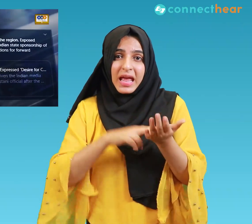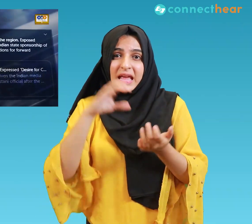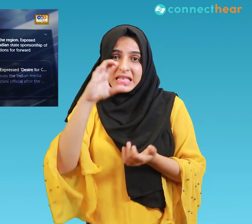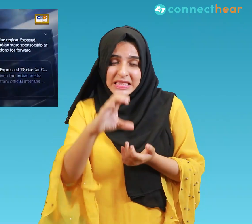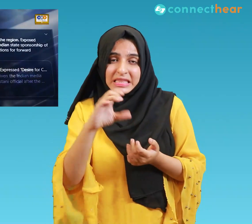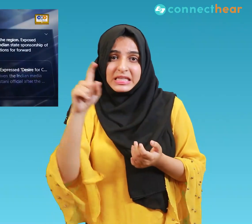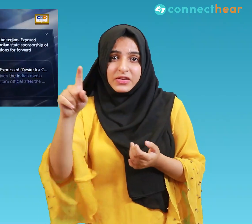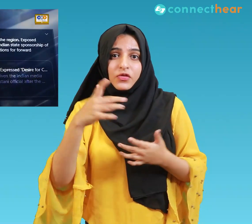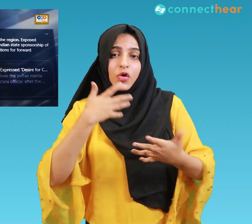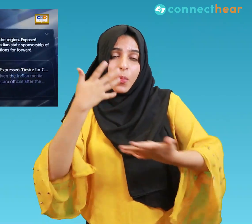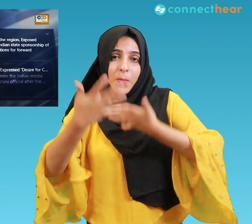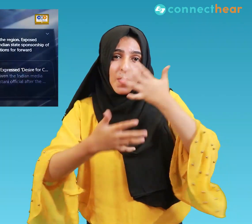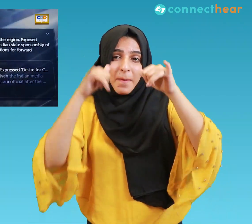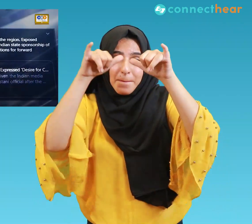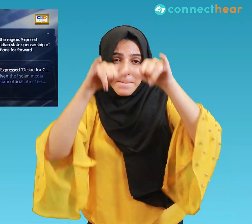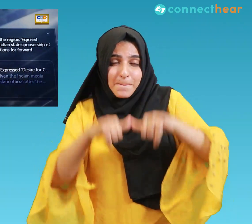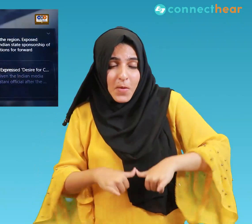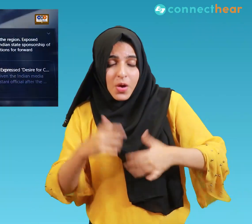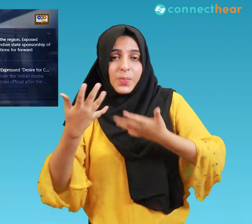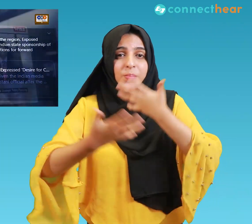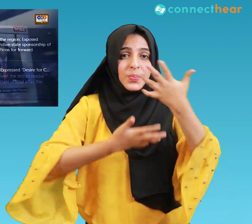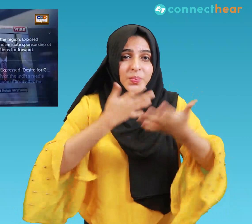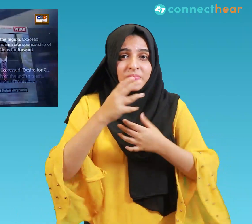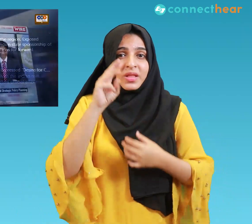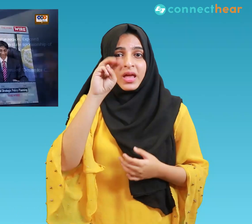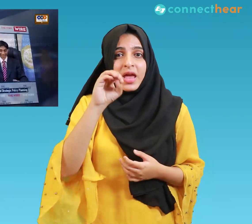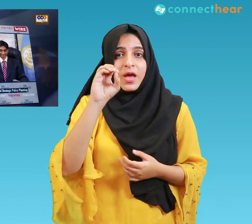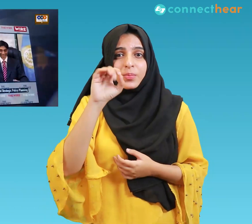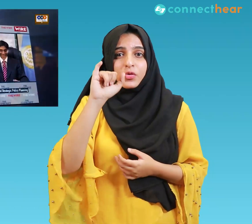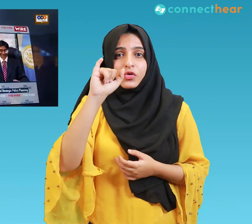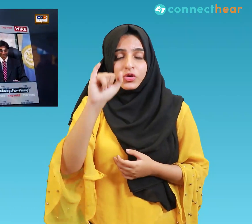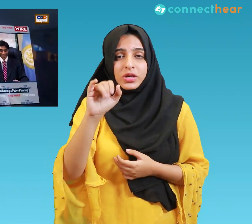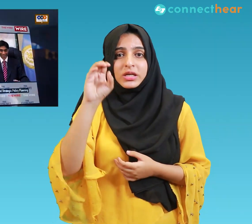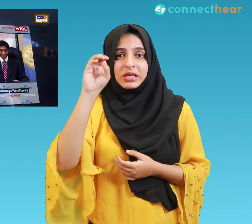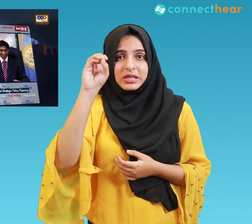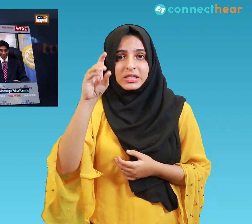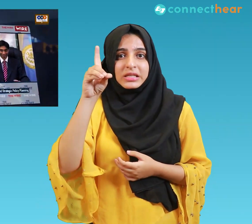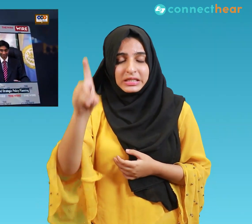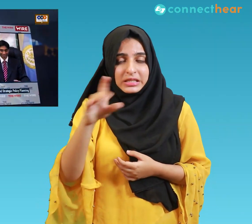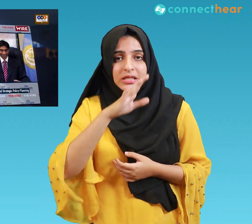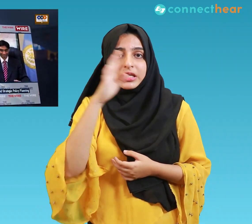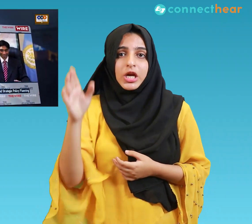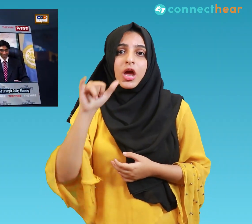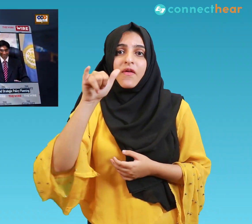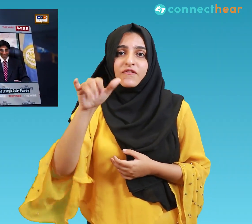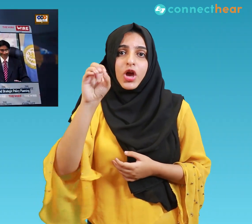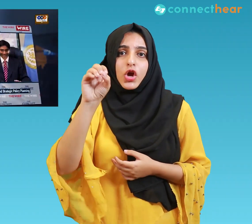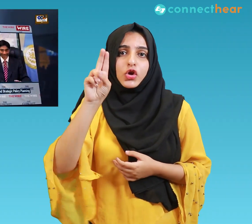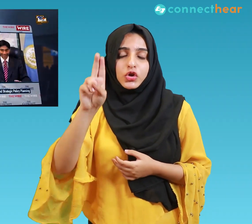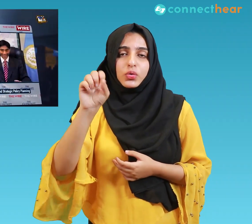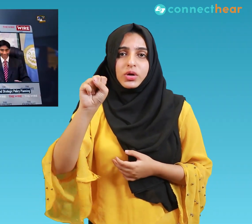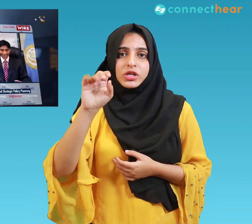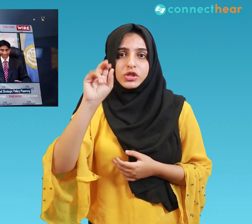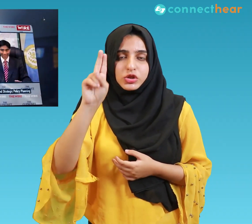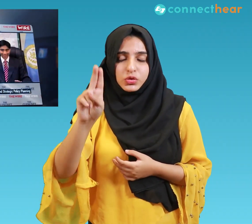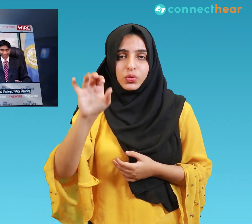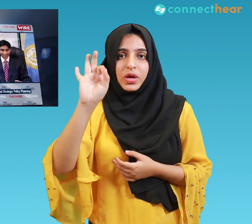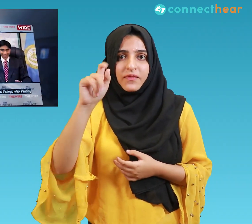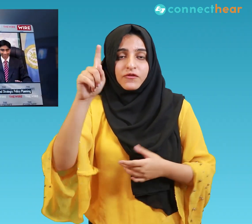strategic policy planning Mohit Yusuf told the while in a TV